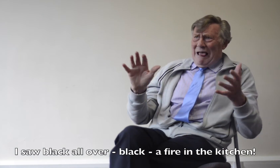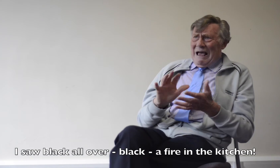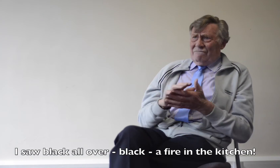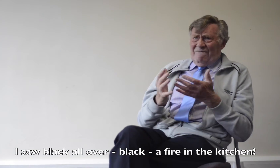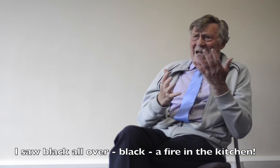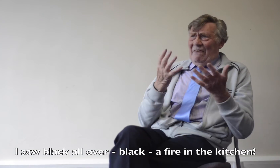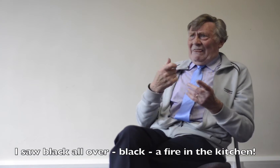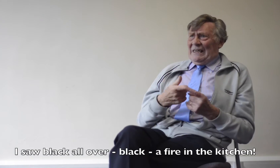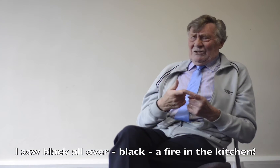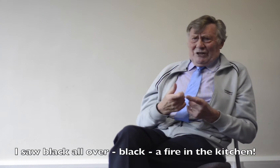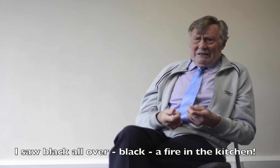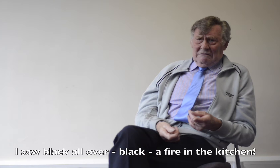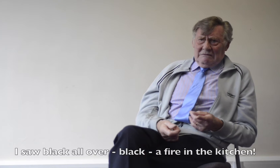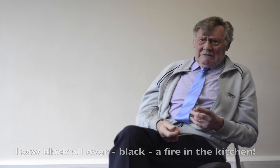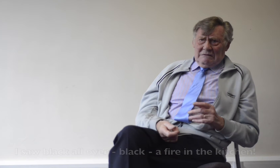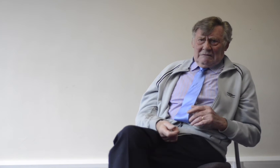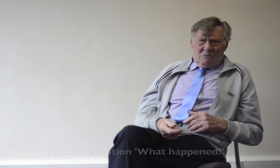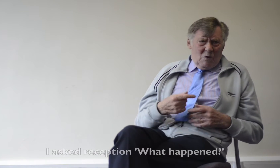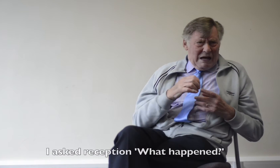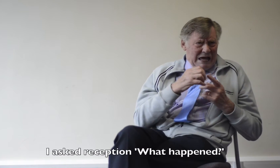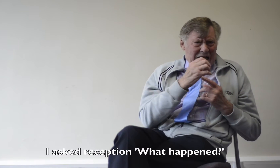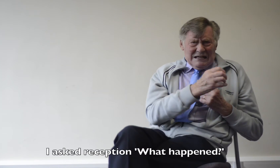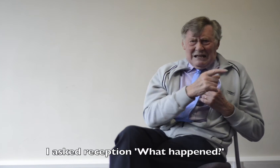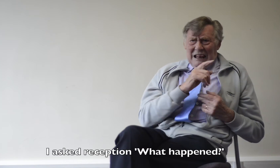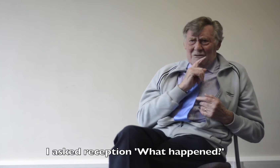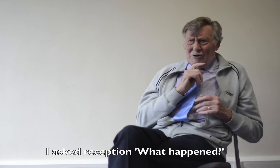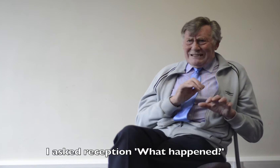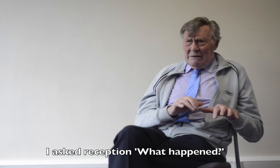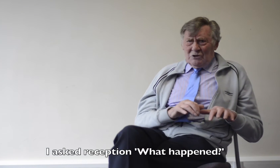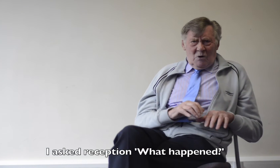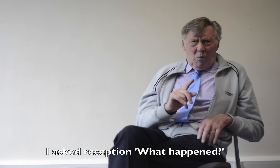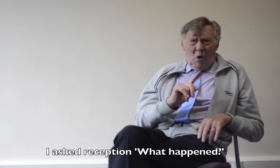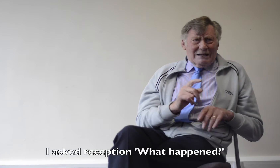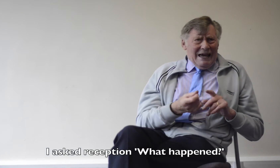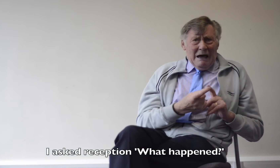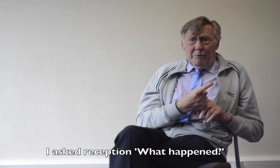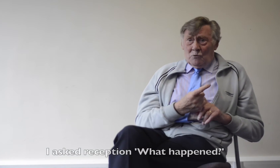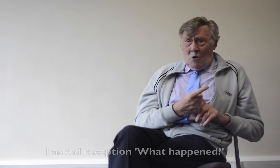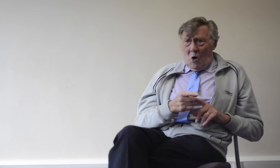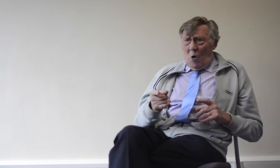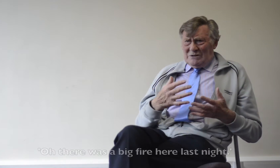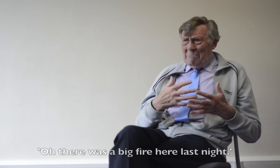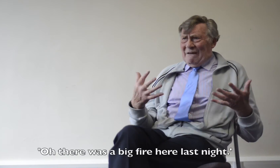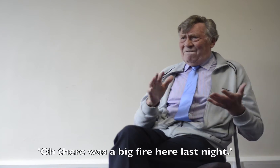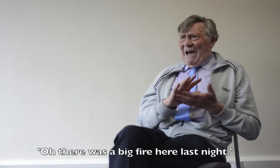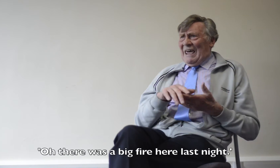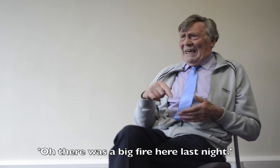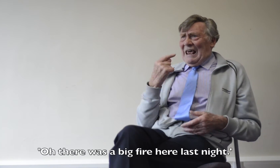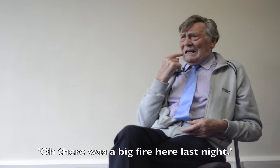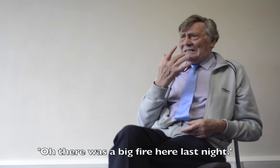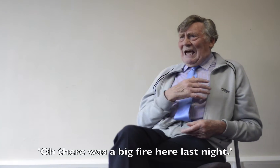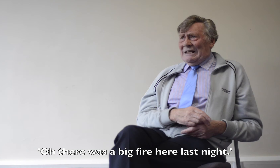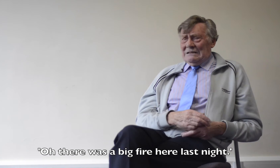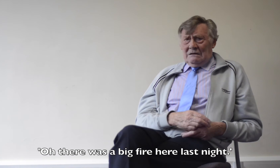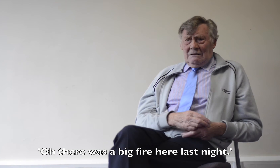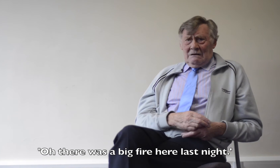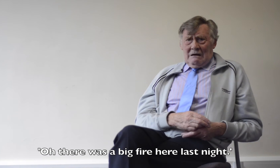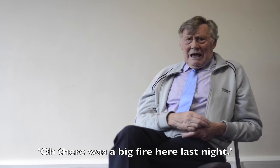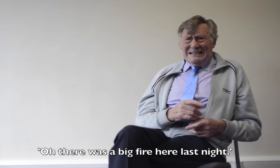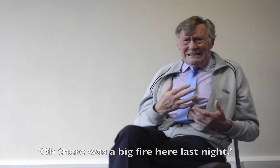black, fire in the kitchen, well, I said, other boy said, what happened, oh, it's a big fat here last night, I said,